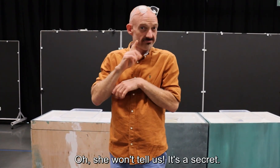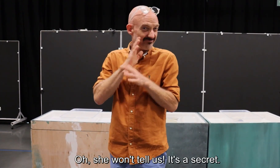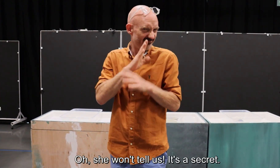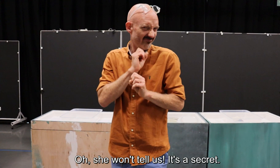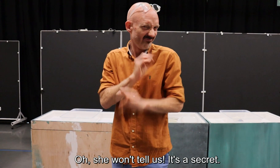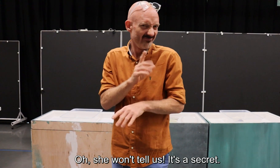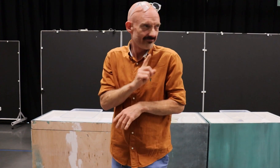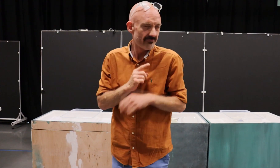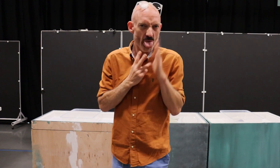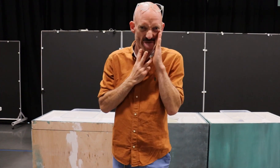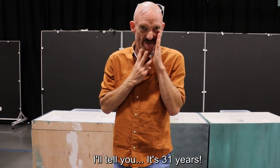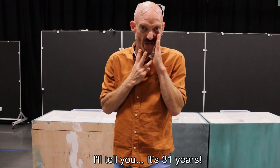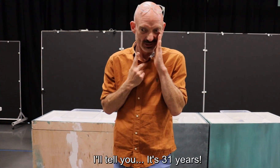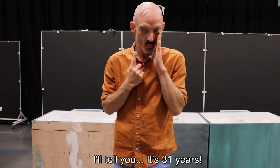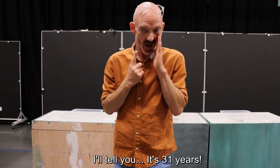I'll tell you. It's 31 years.